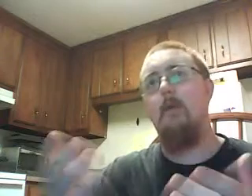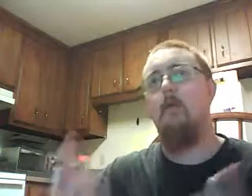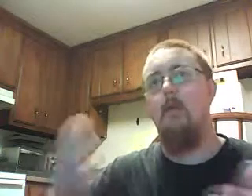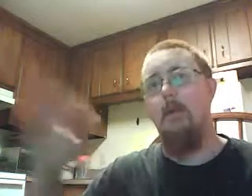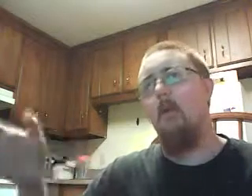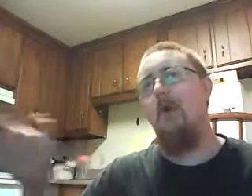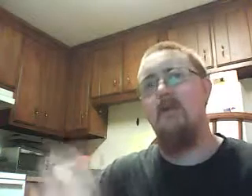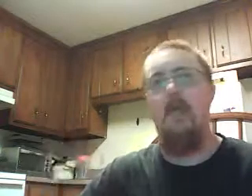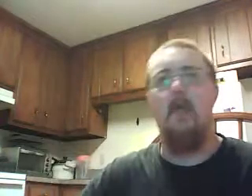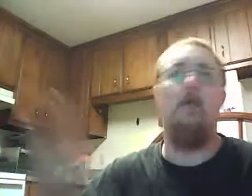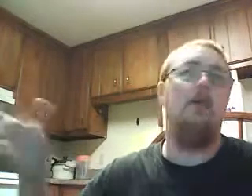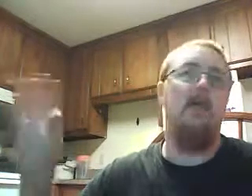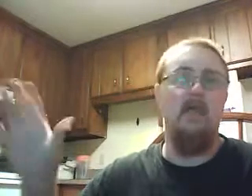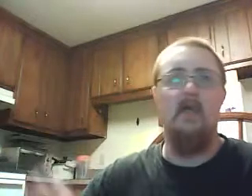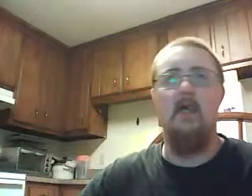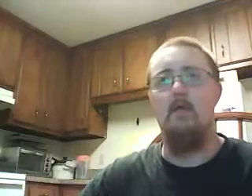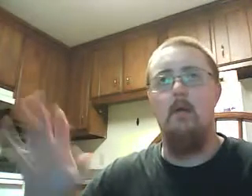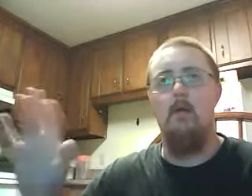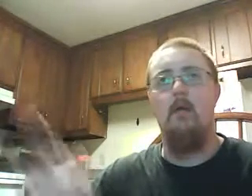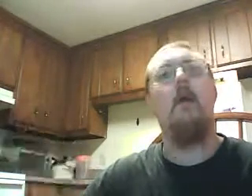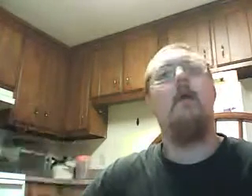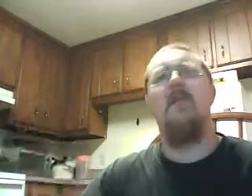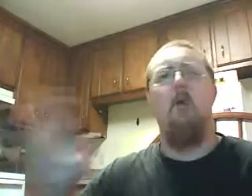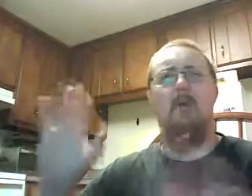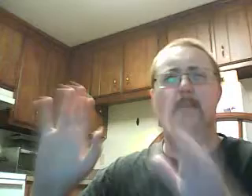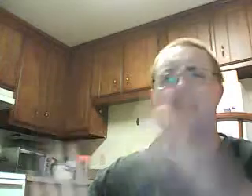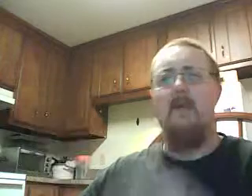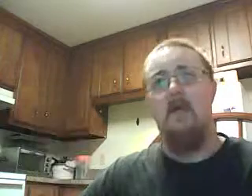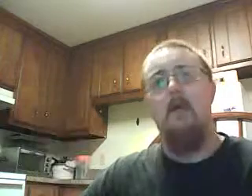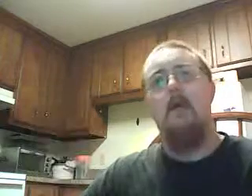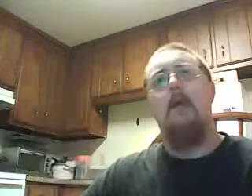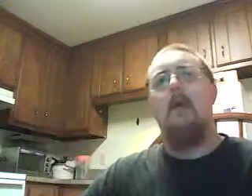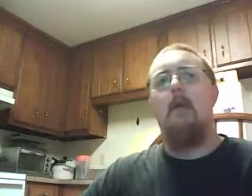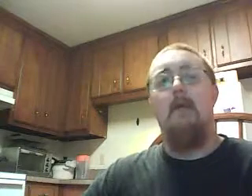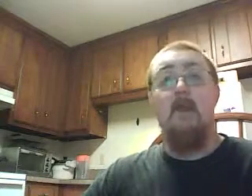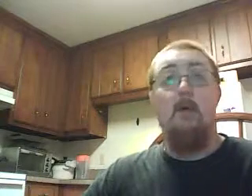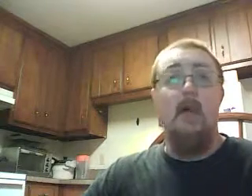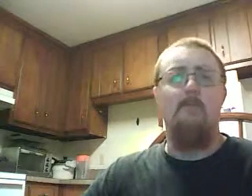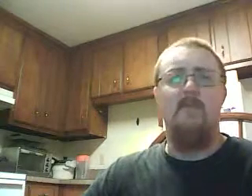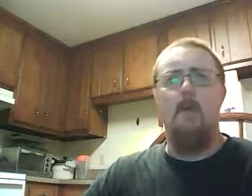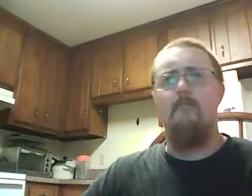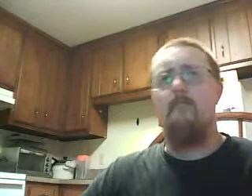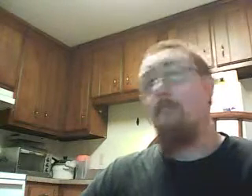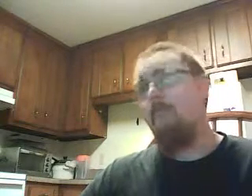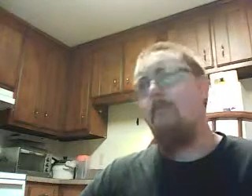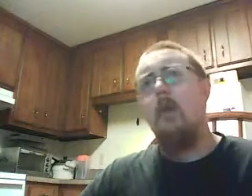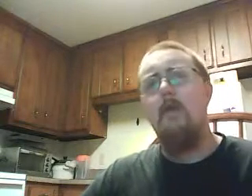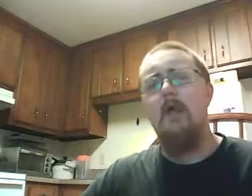people ripping you off and saying, you know, oh, I didn't get to get that. That's more a PayPal thing, having to deal with that. So, there you go.